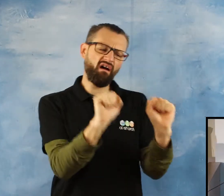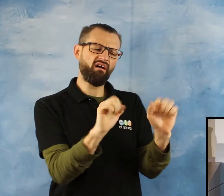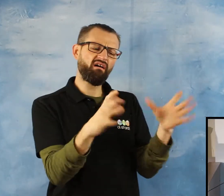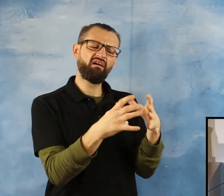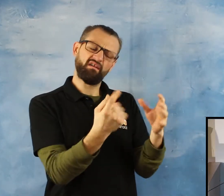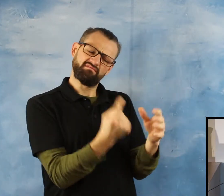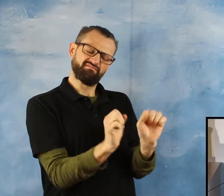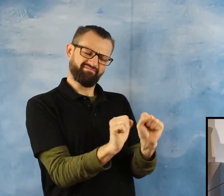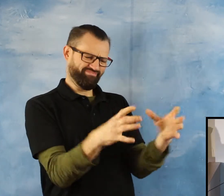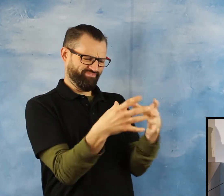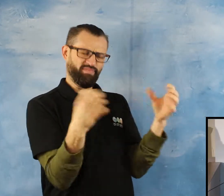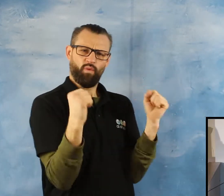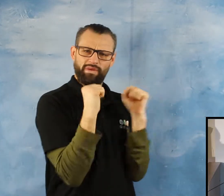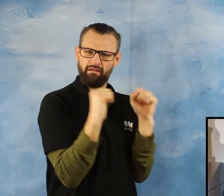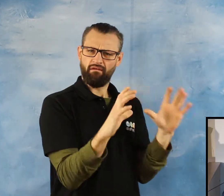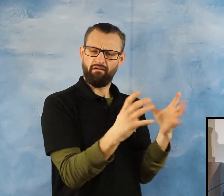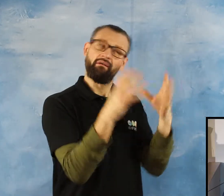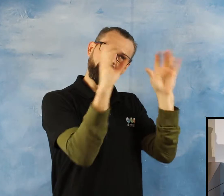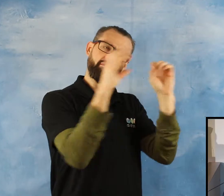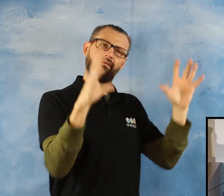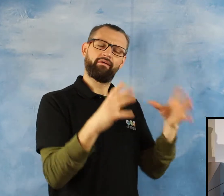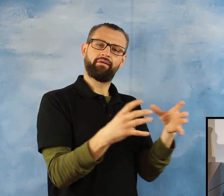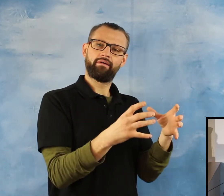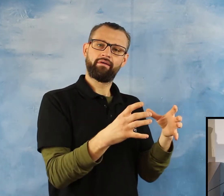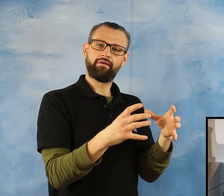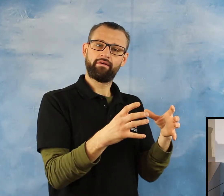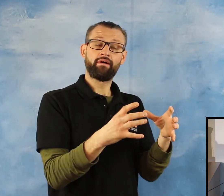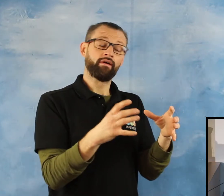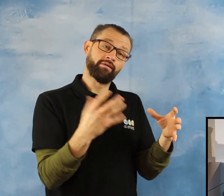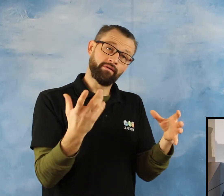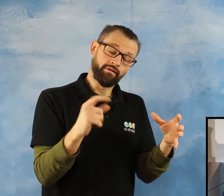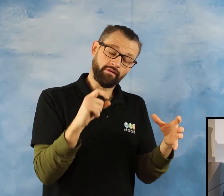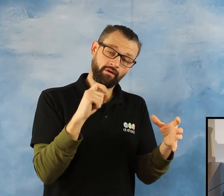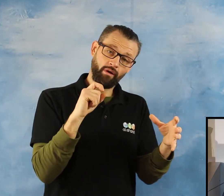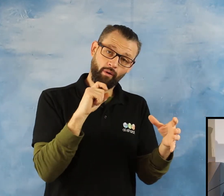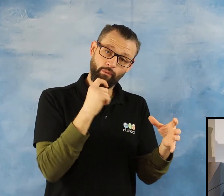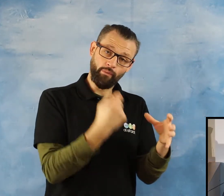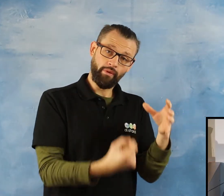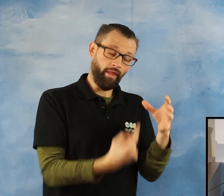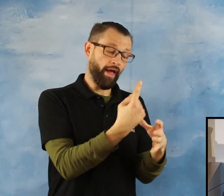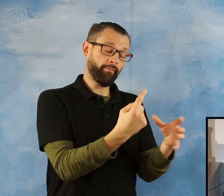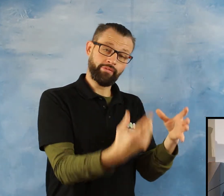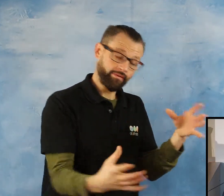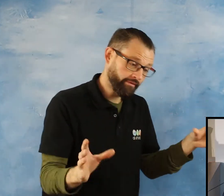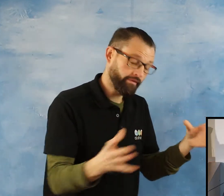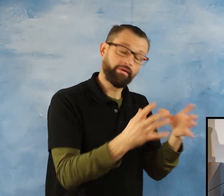winter is to come, Rasulullah sallallahu alayhi sallam is to remind the Sahaba a good opportunity in winter.